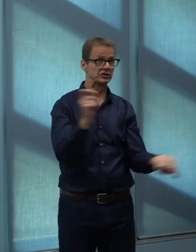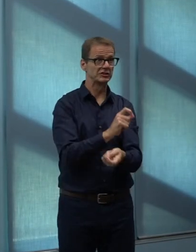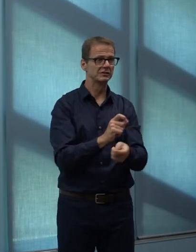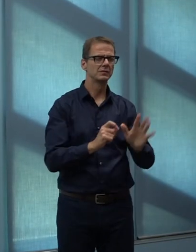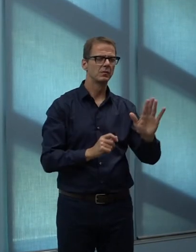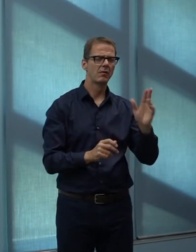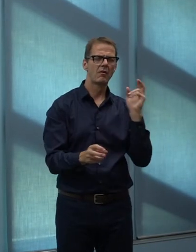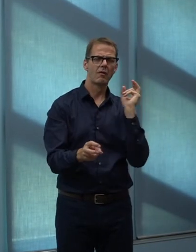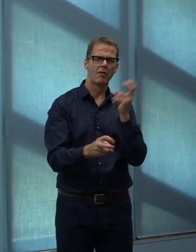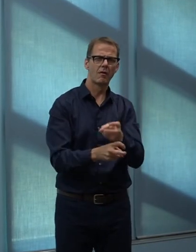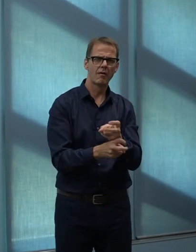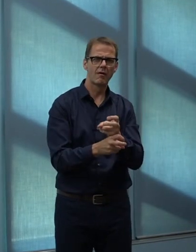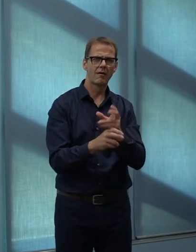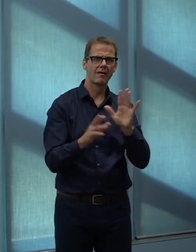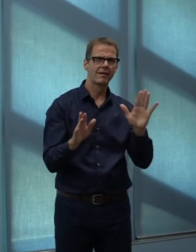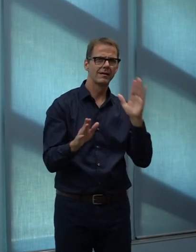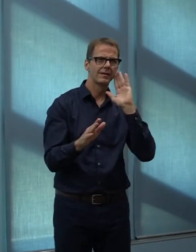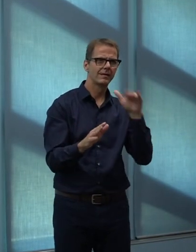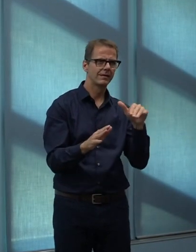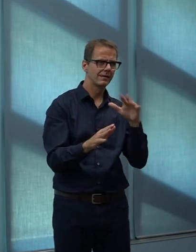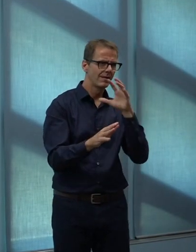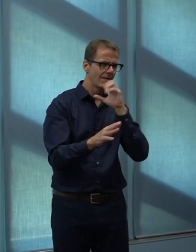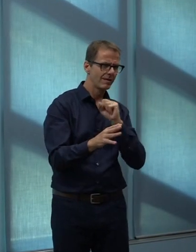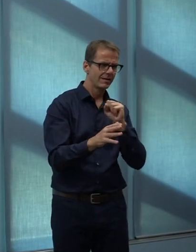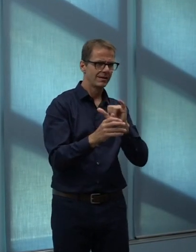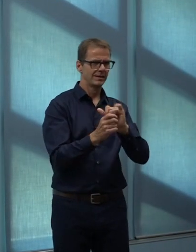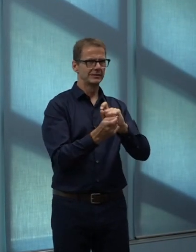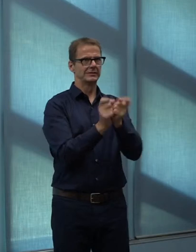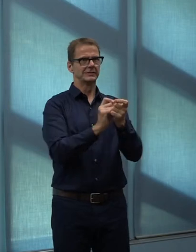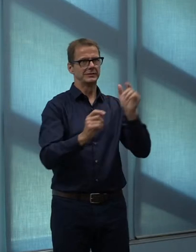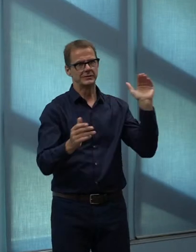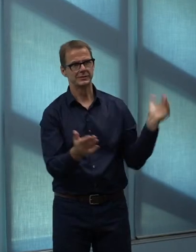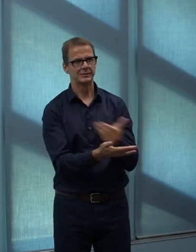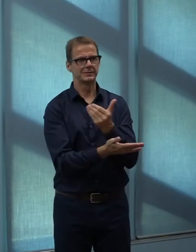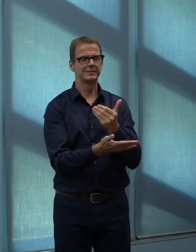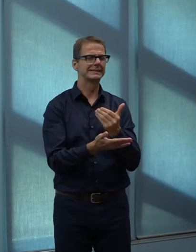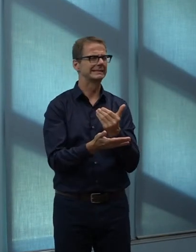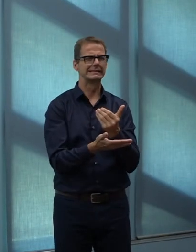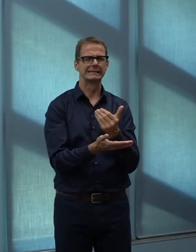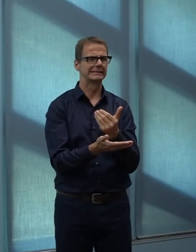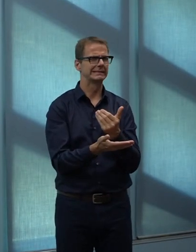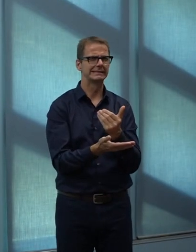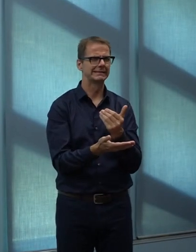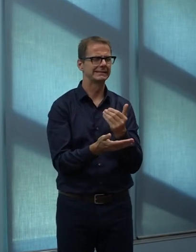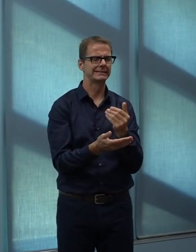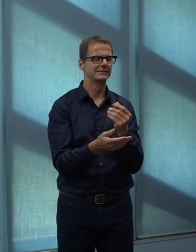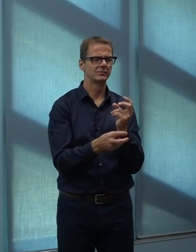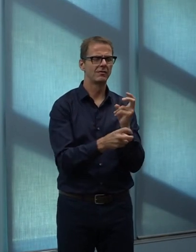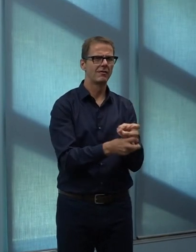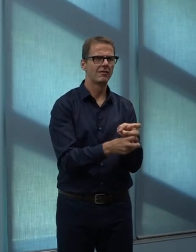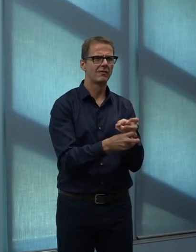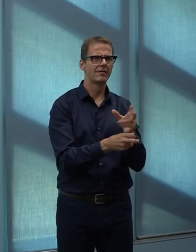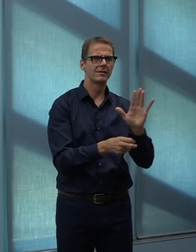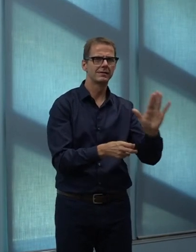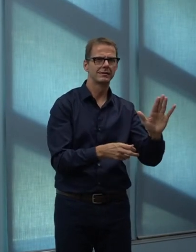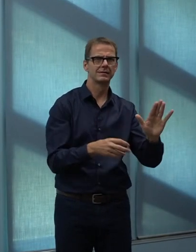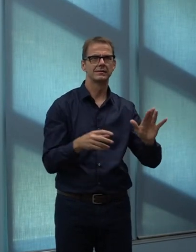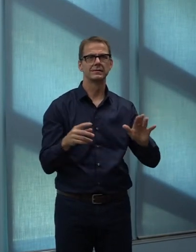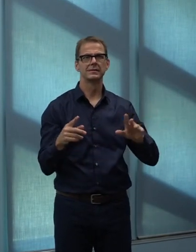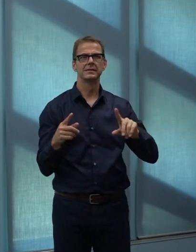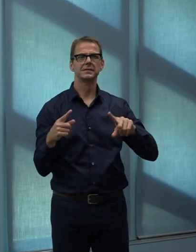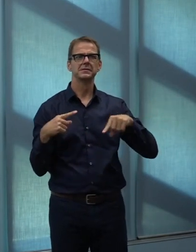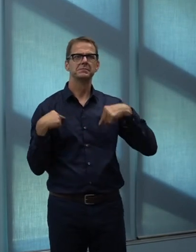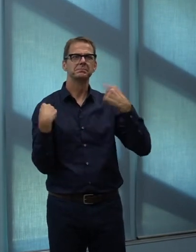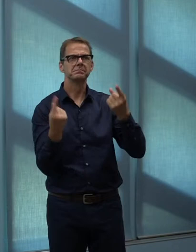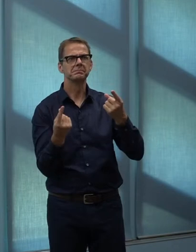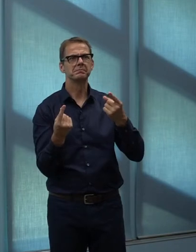them to have those walkable town centres. A lot of the stuff we've approved over the last five to ten years lays that out on paper. It just hasn't been built yet because of